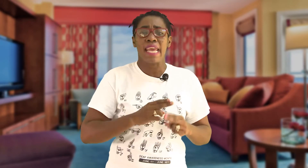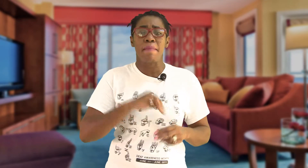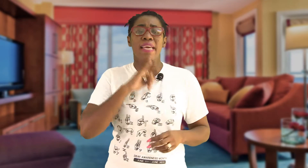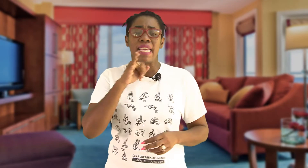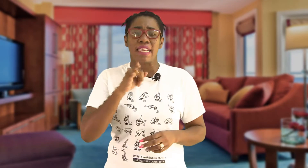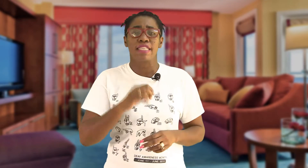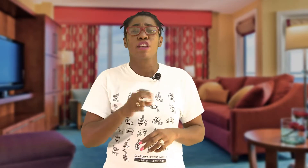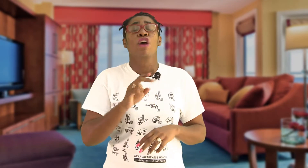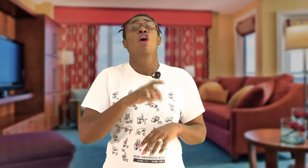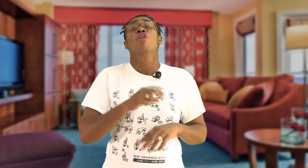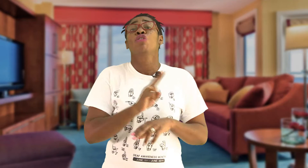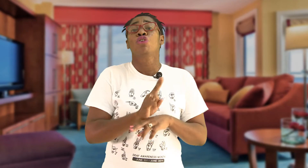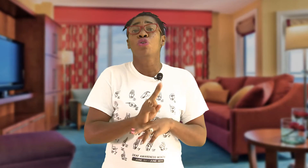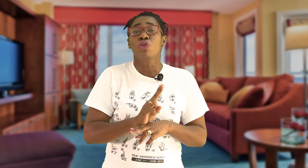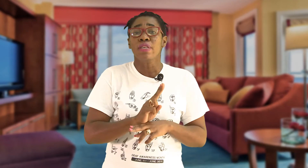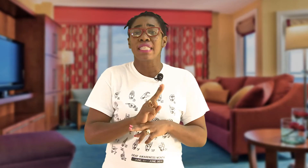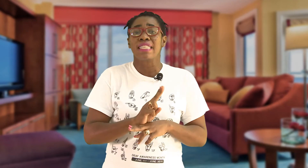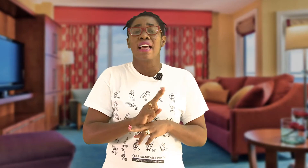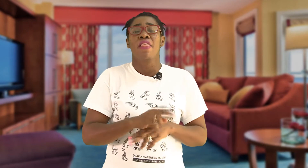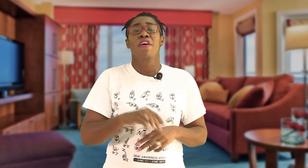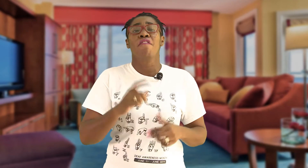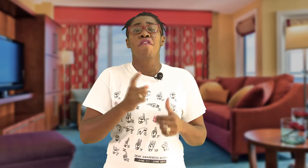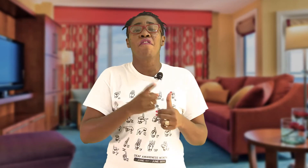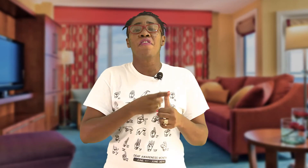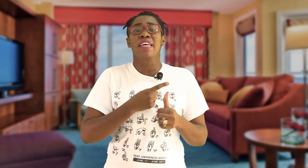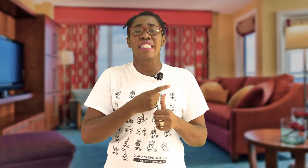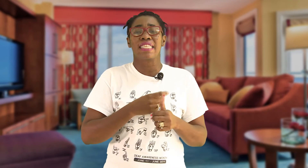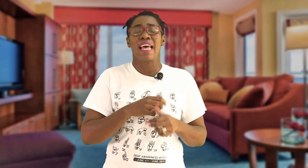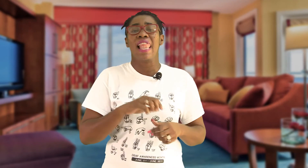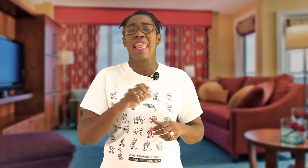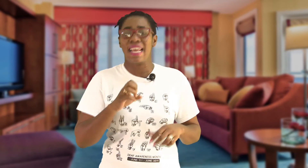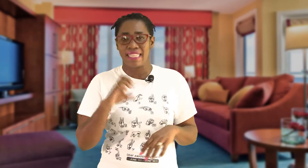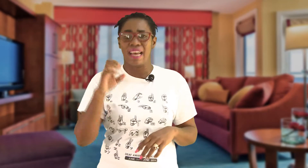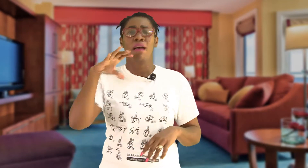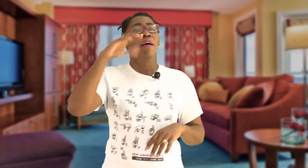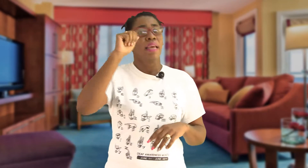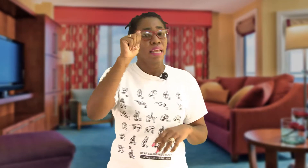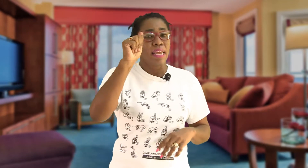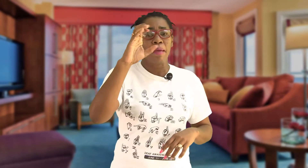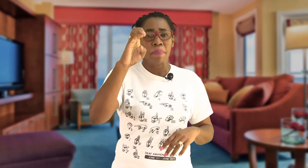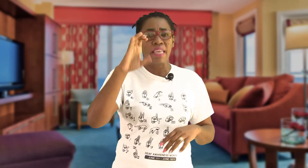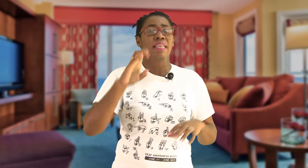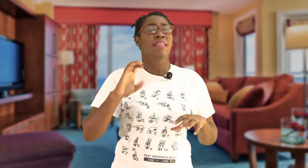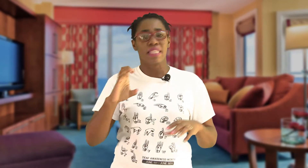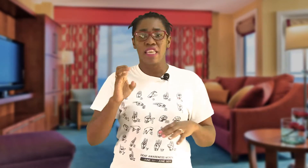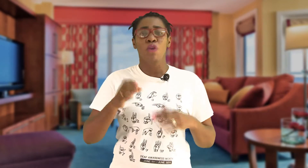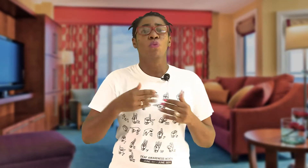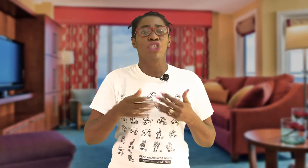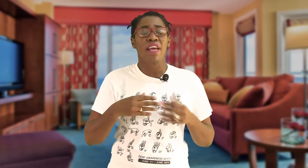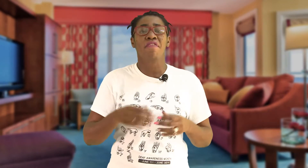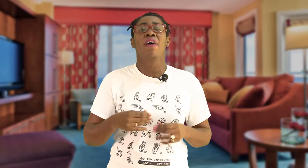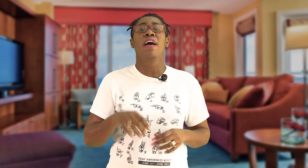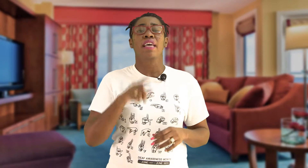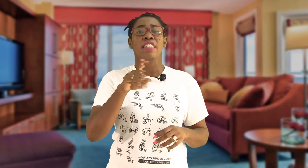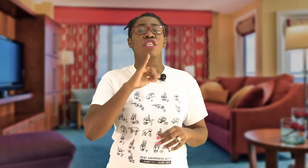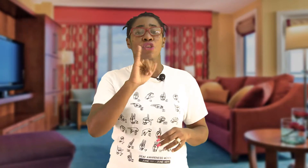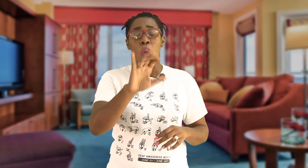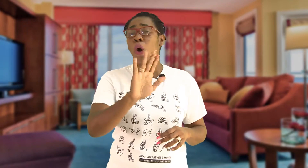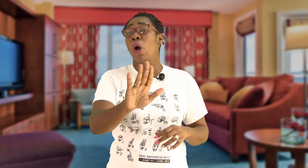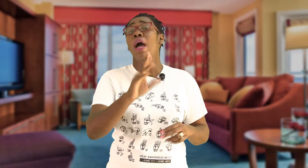name is use the first letter ABC whichever is your